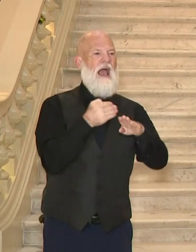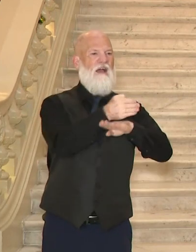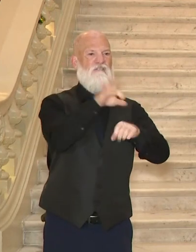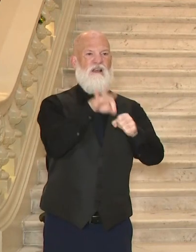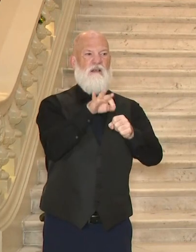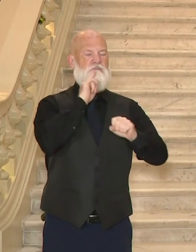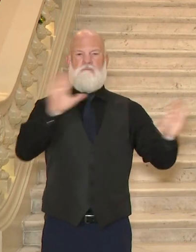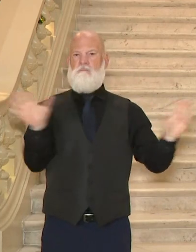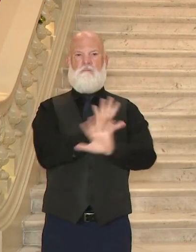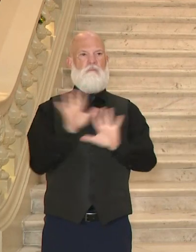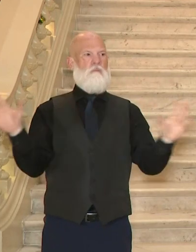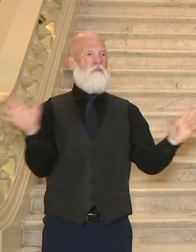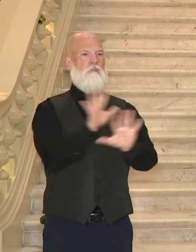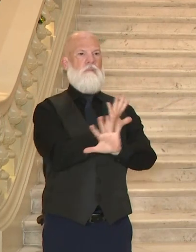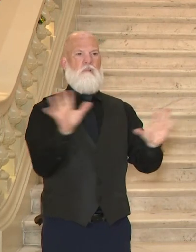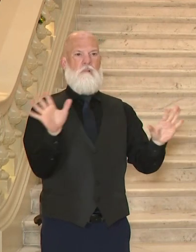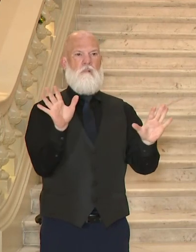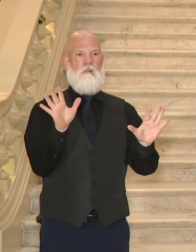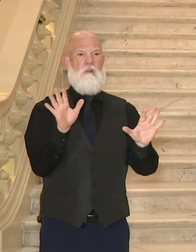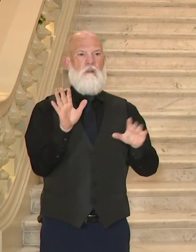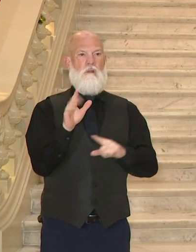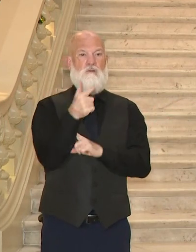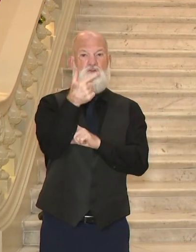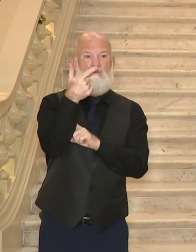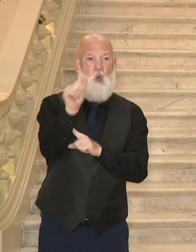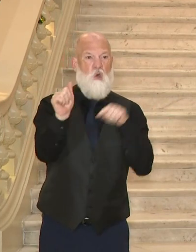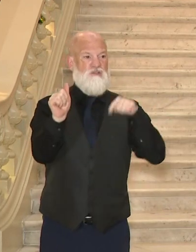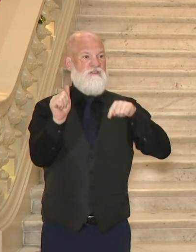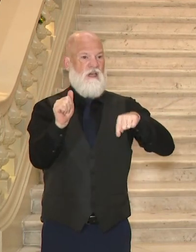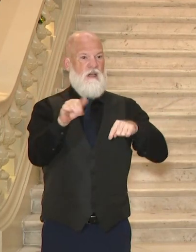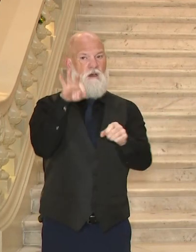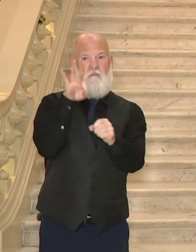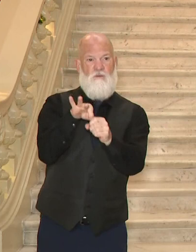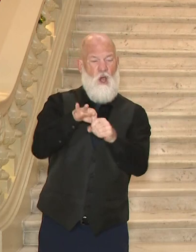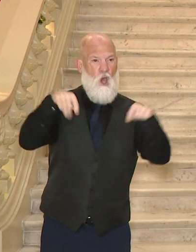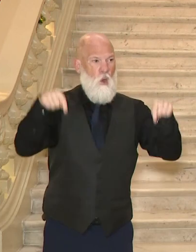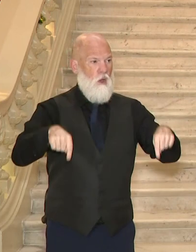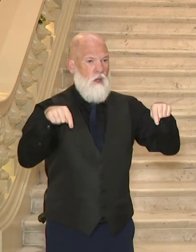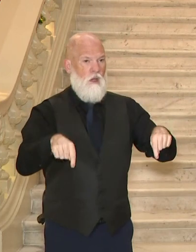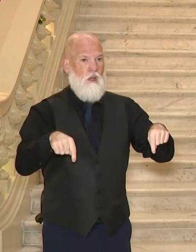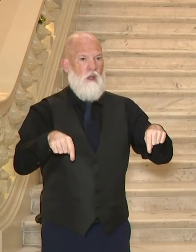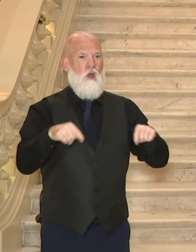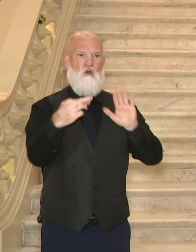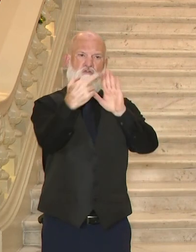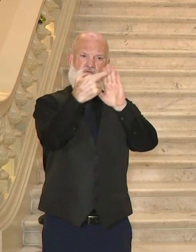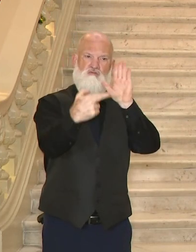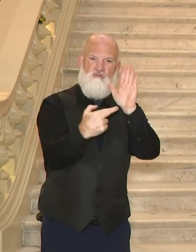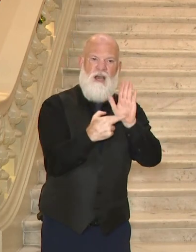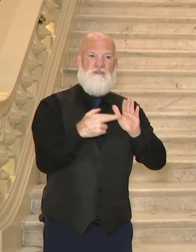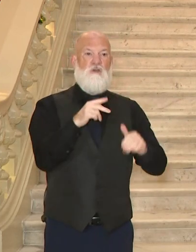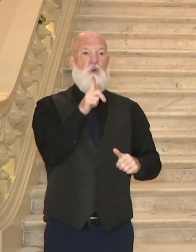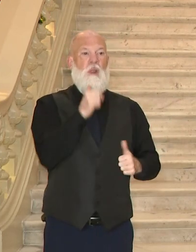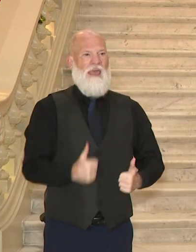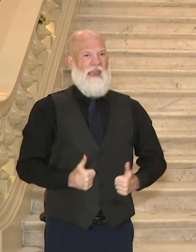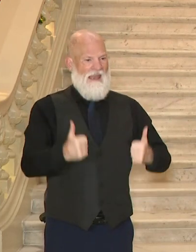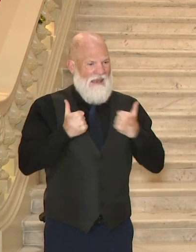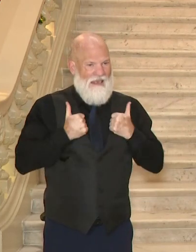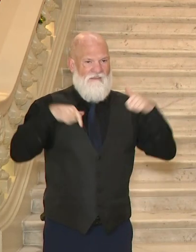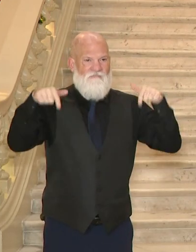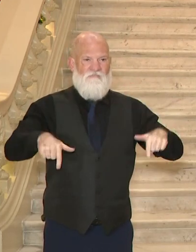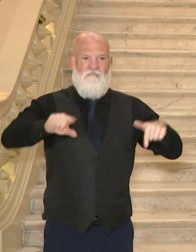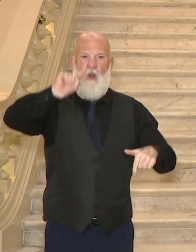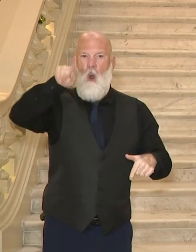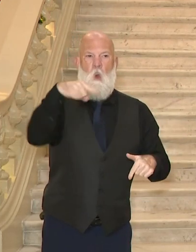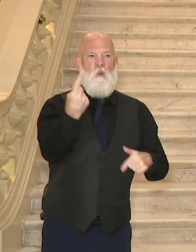Georgia when you are not a resident of Georgia is a felony. And encouraging college kids to commit felonies with no